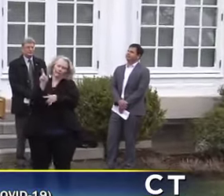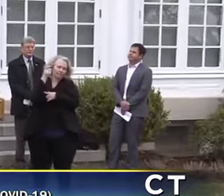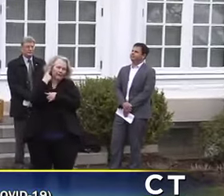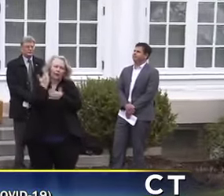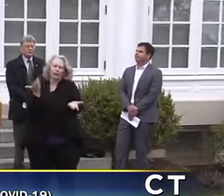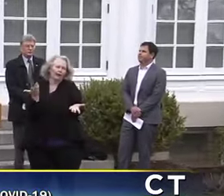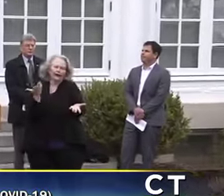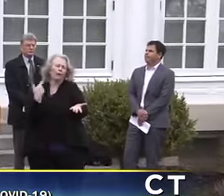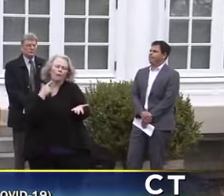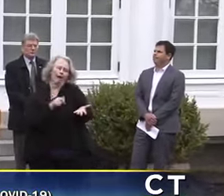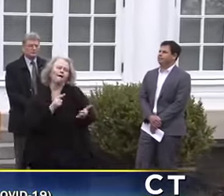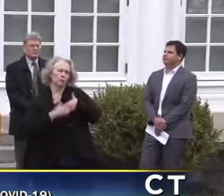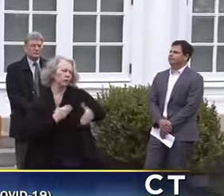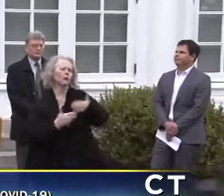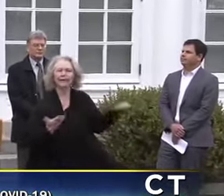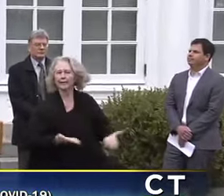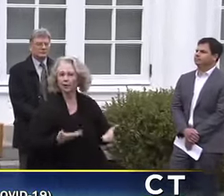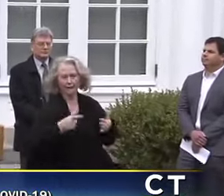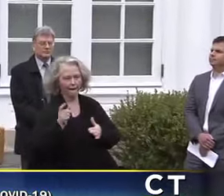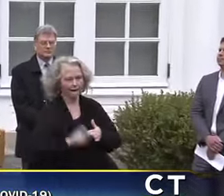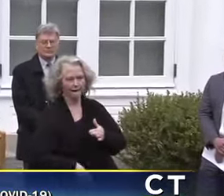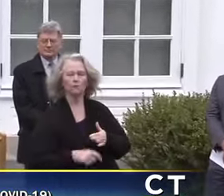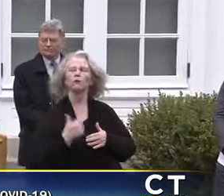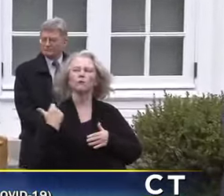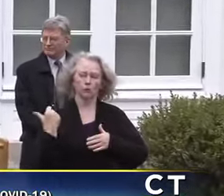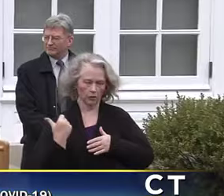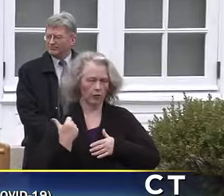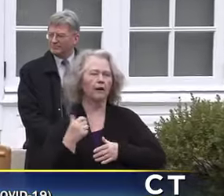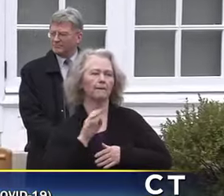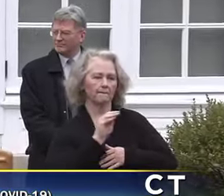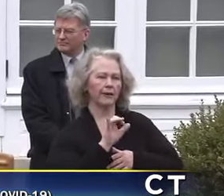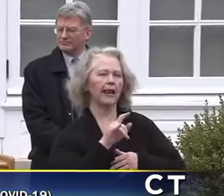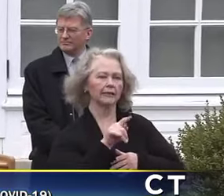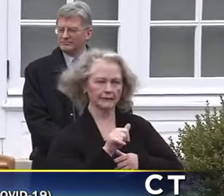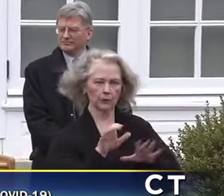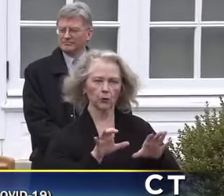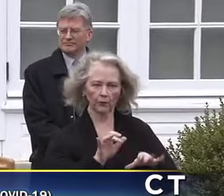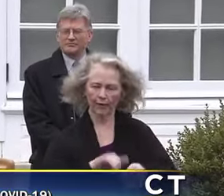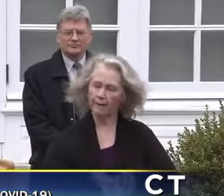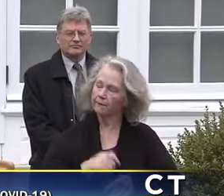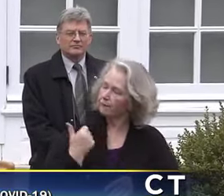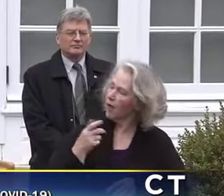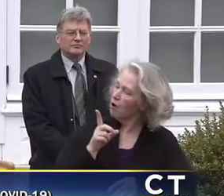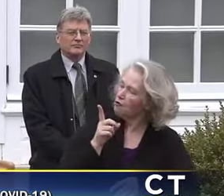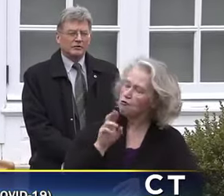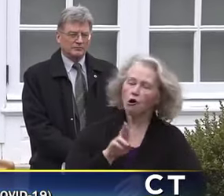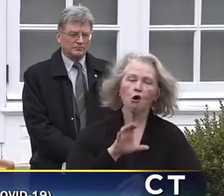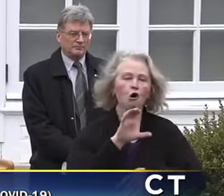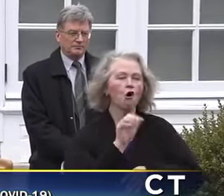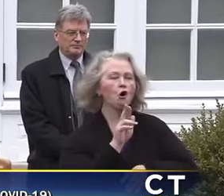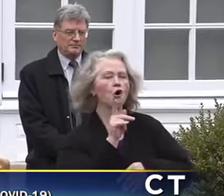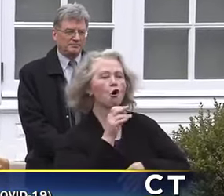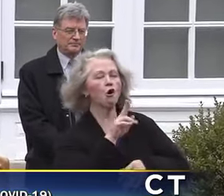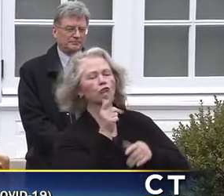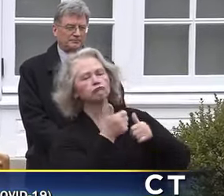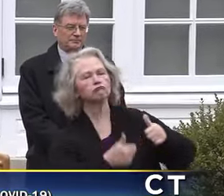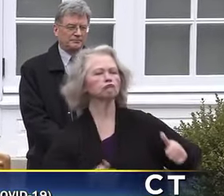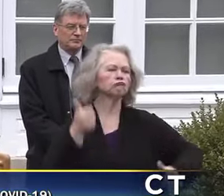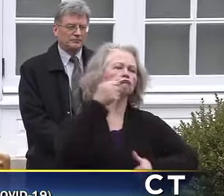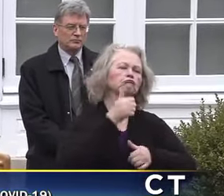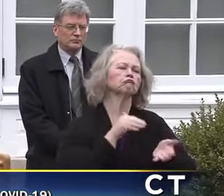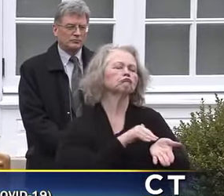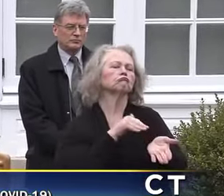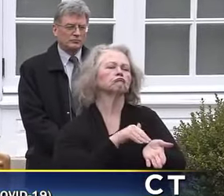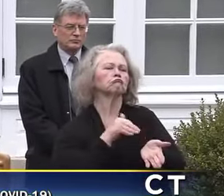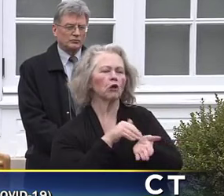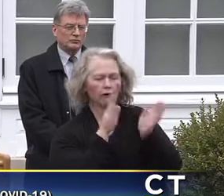especially on a timely basis. Melissa has been helping to take the lead on that. Dr. Carter is here, our chief epidemiologist. We'll be